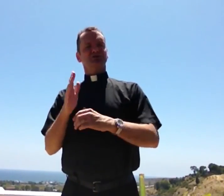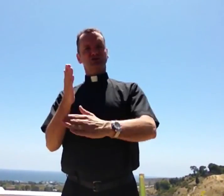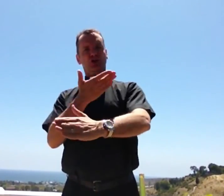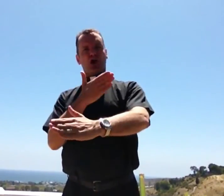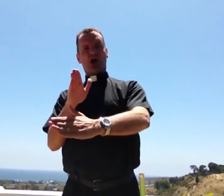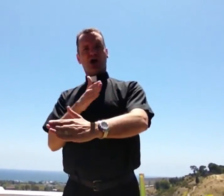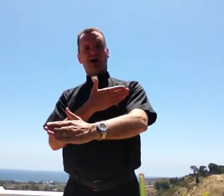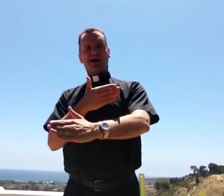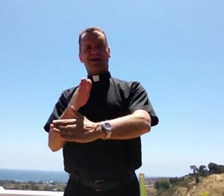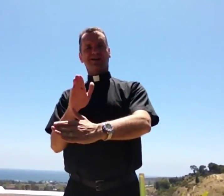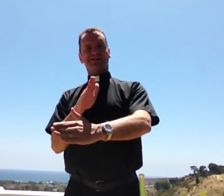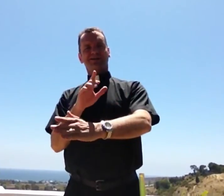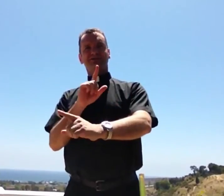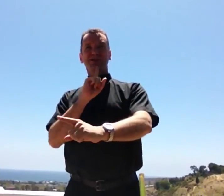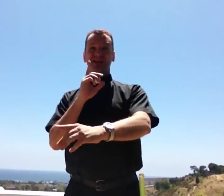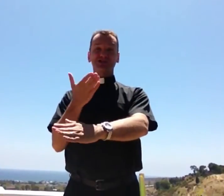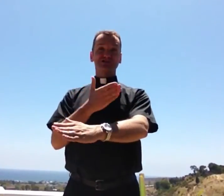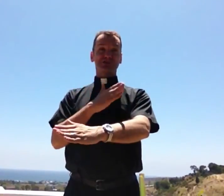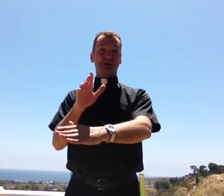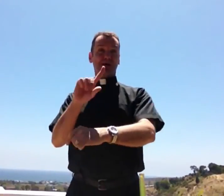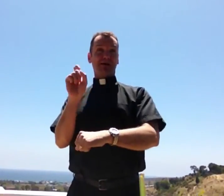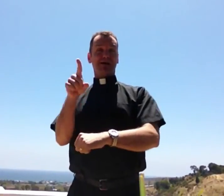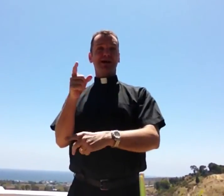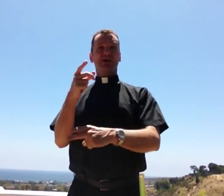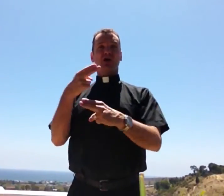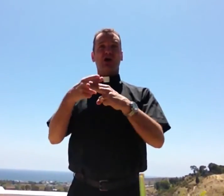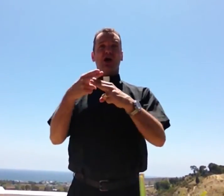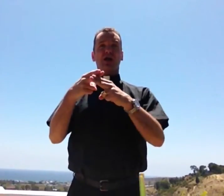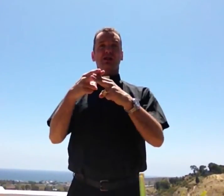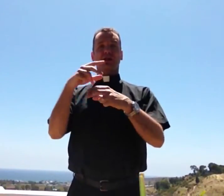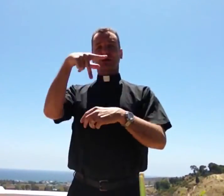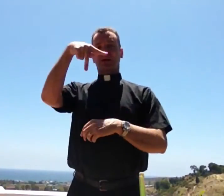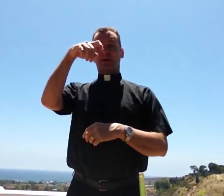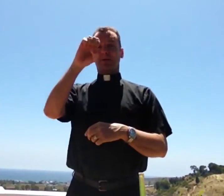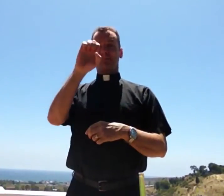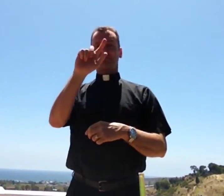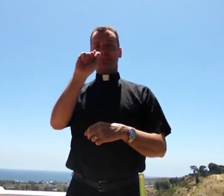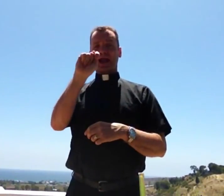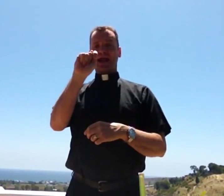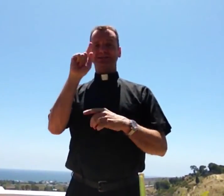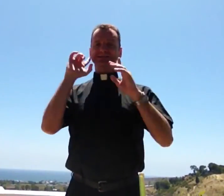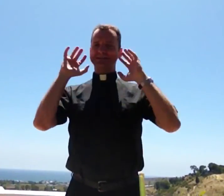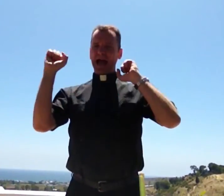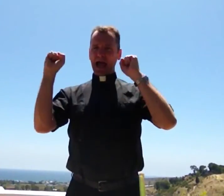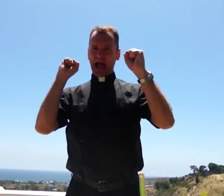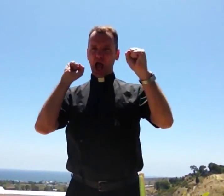the song, I don't know if it's a real song, called Pet Sounds.